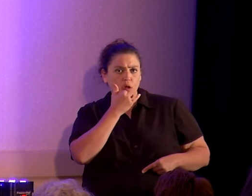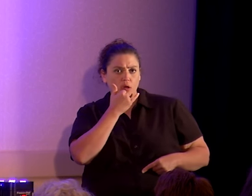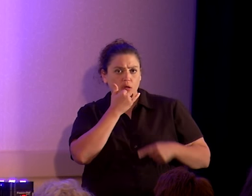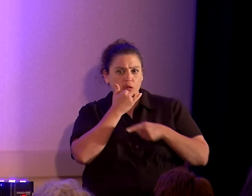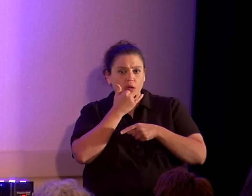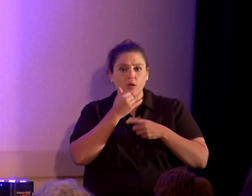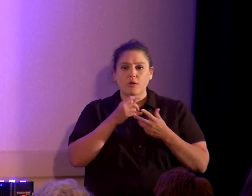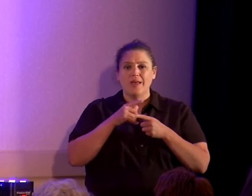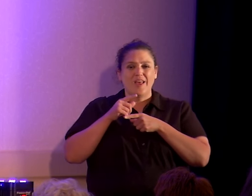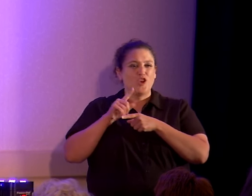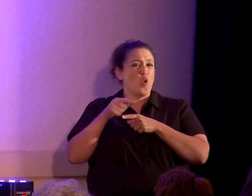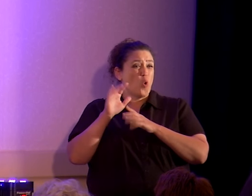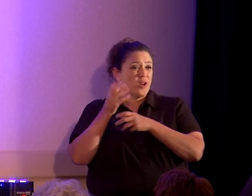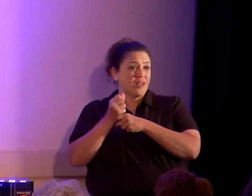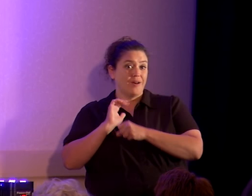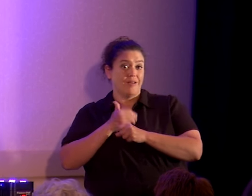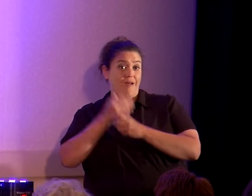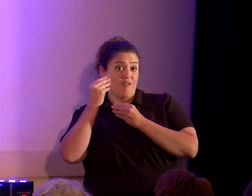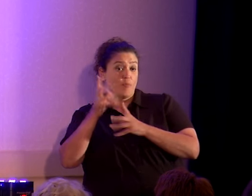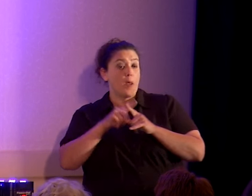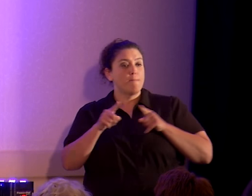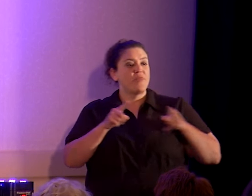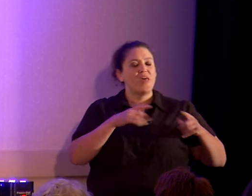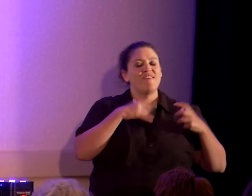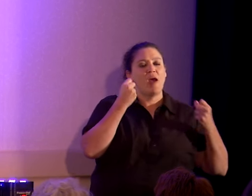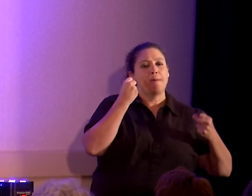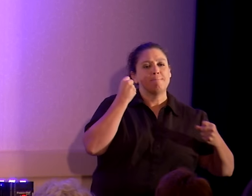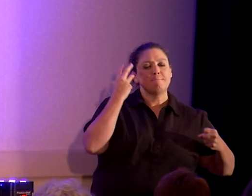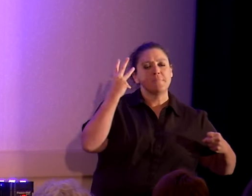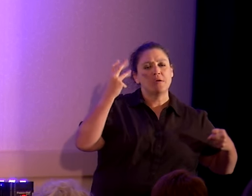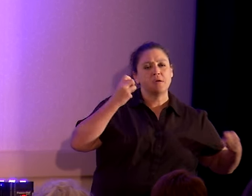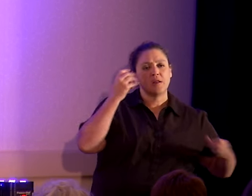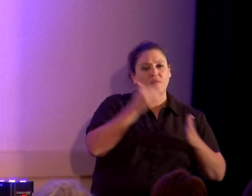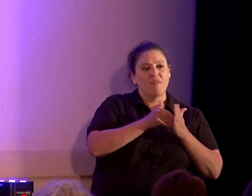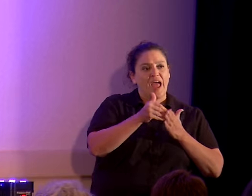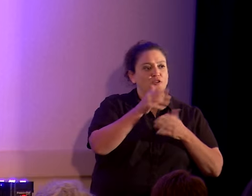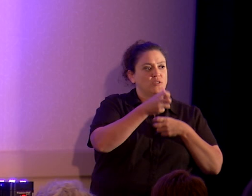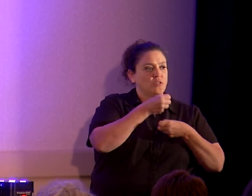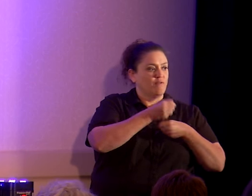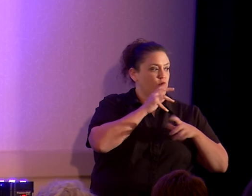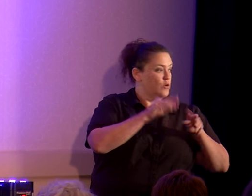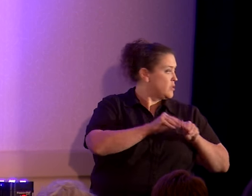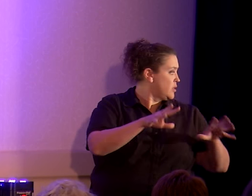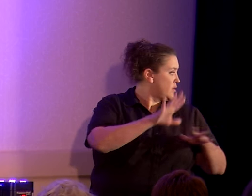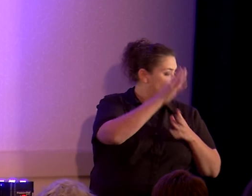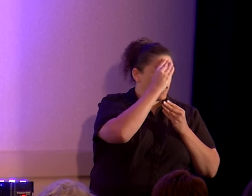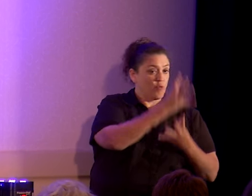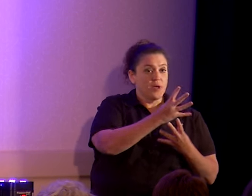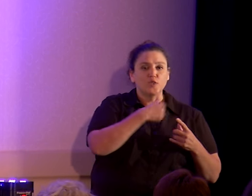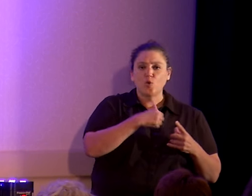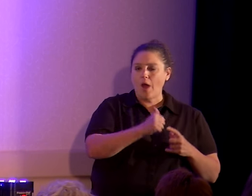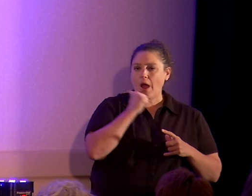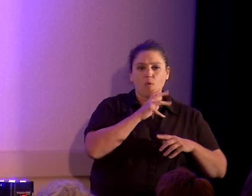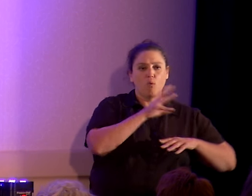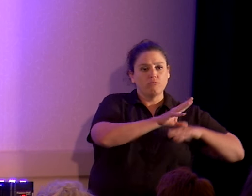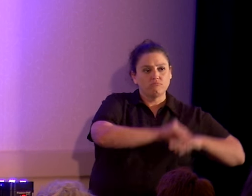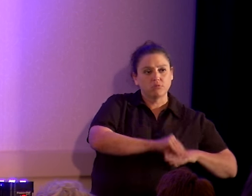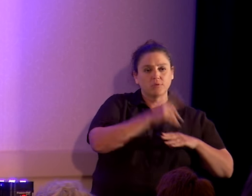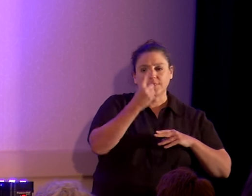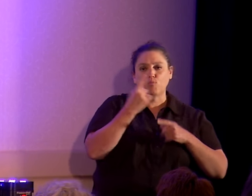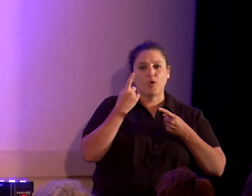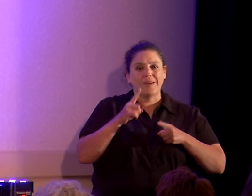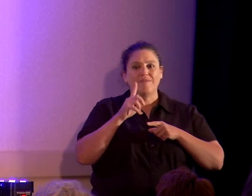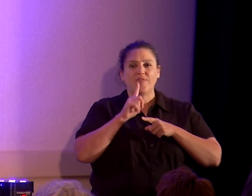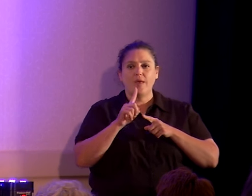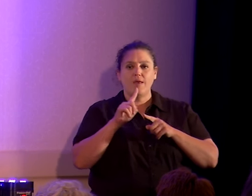has had many millennia of privilege and advantage about getting their information out, I'm not going to discount anybody for actually putting out a